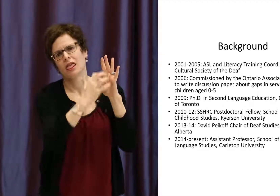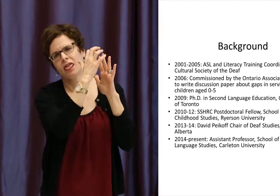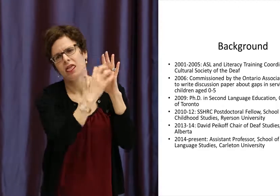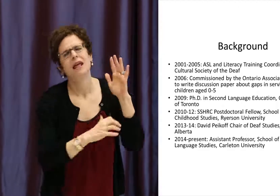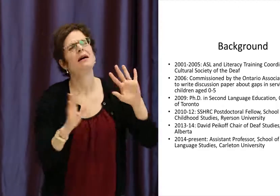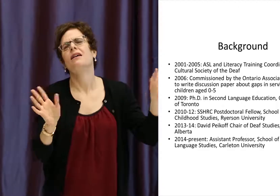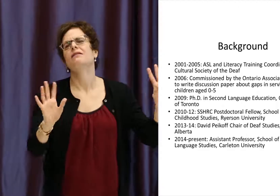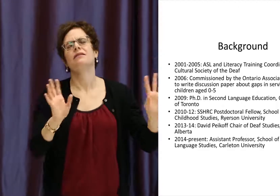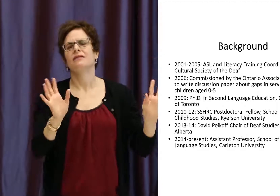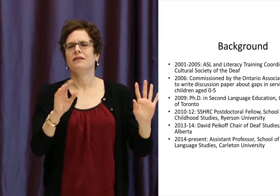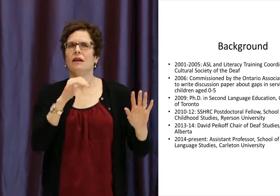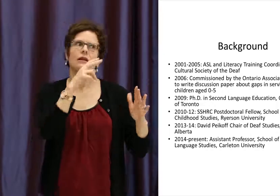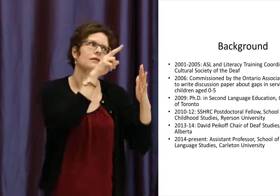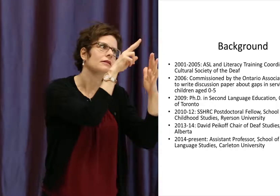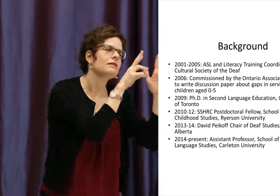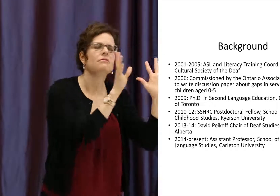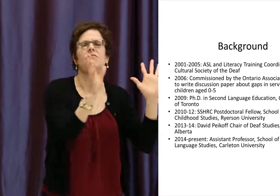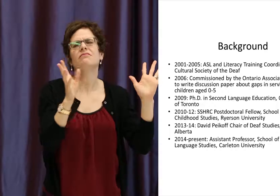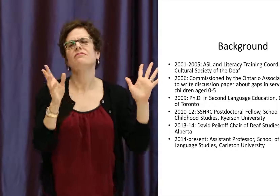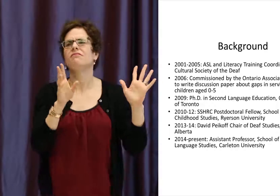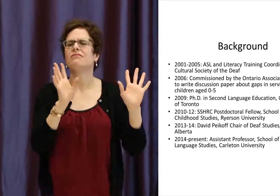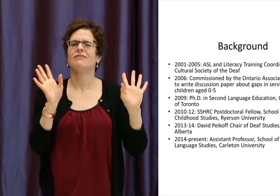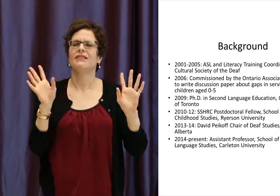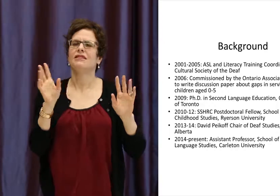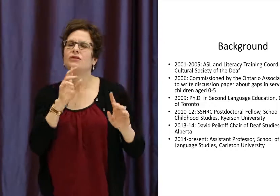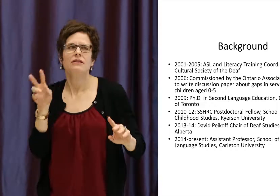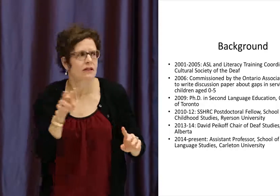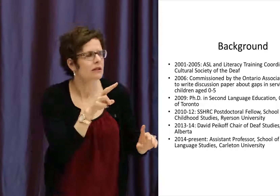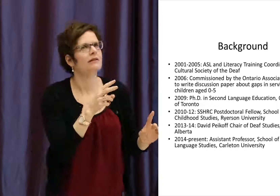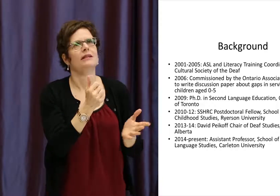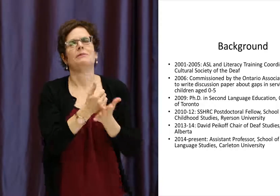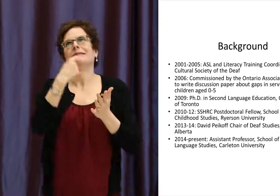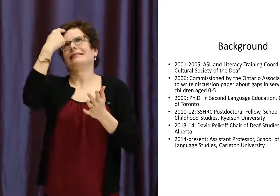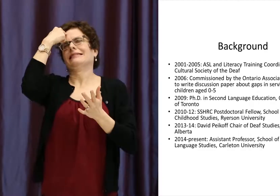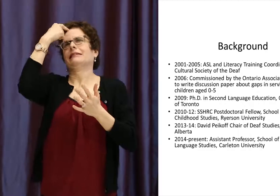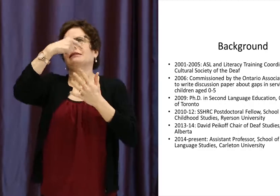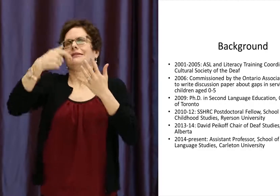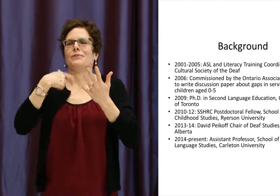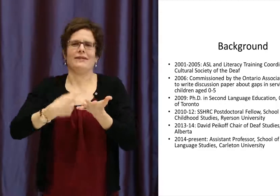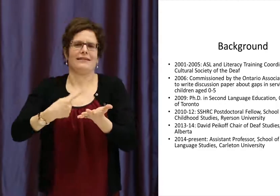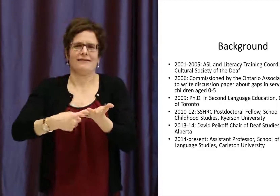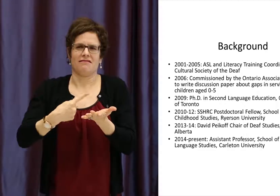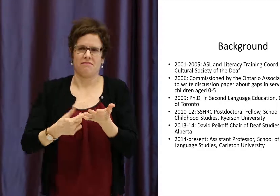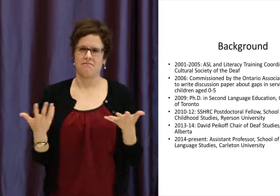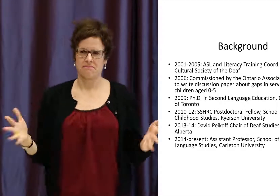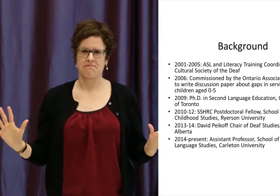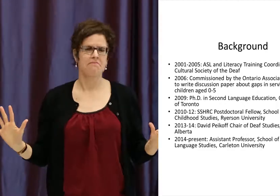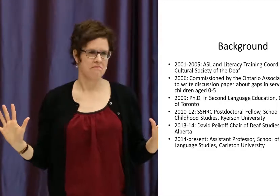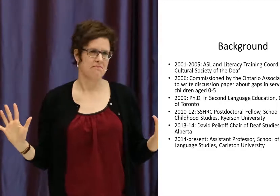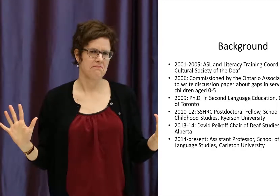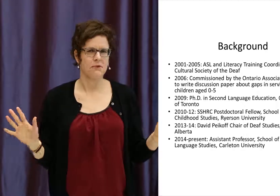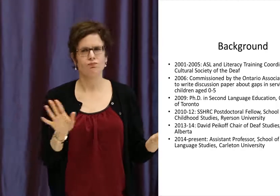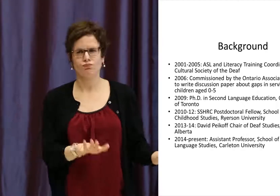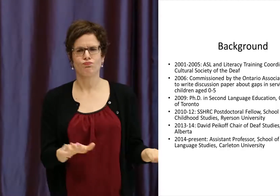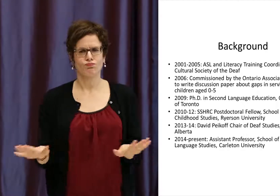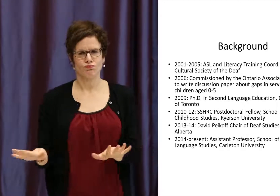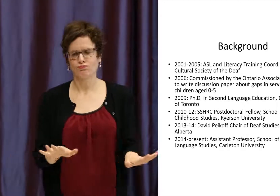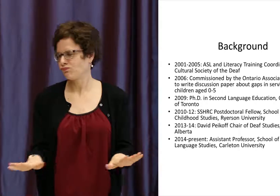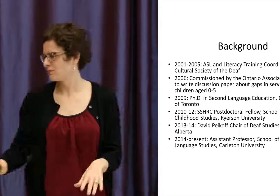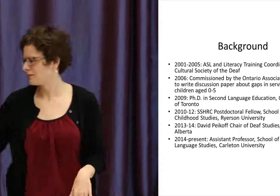There is quite a lot of text on my PowerPoint as well. Please don't worry about reading the entirety of it. It's just to help keep me on track with the points I'd